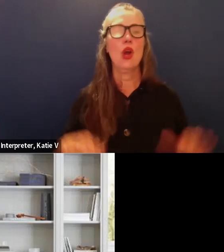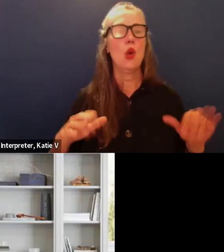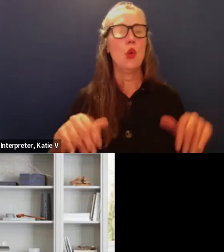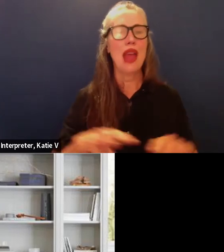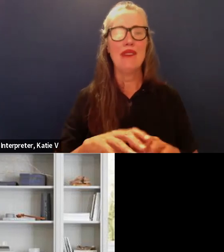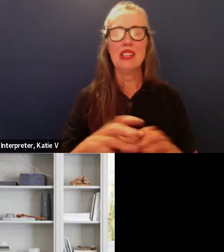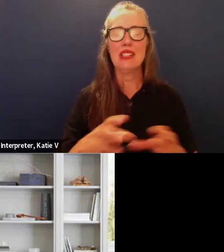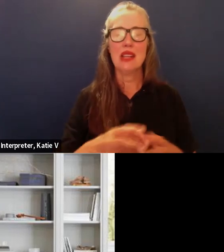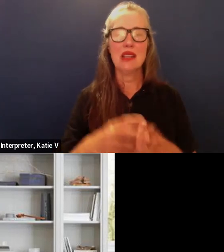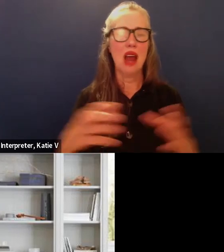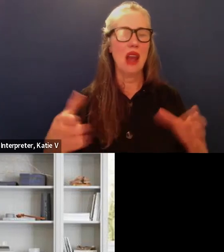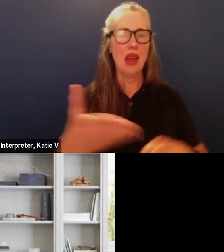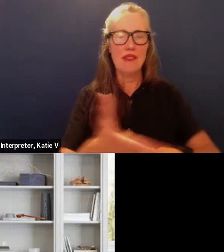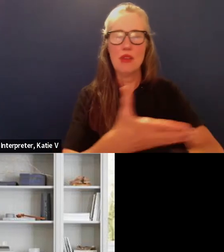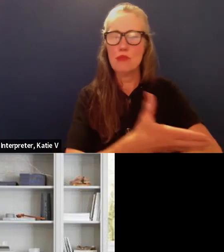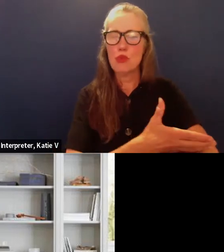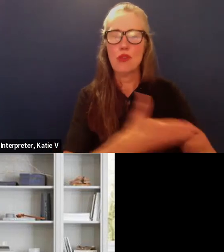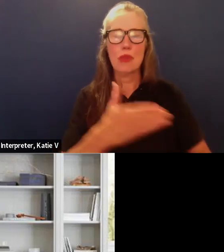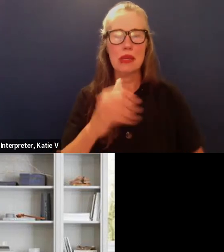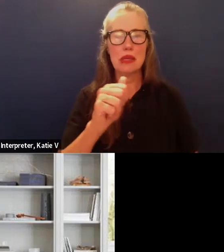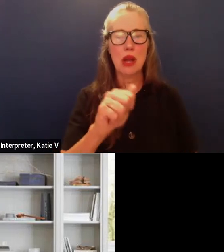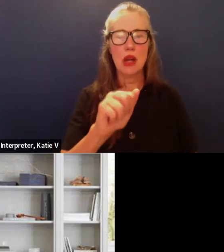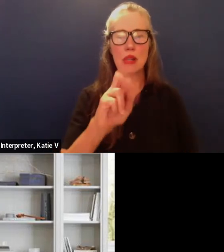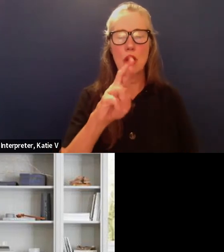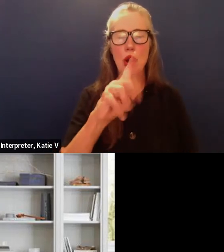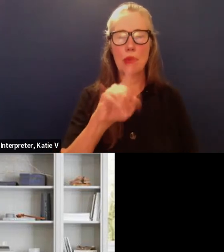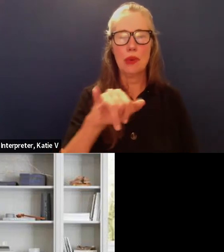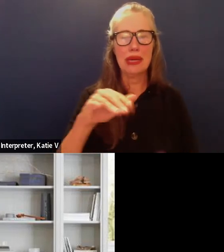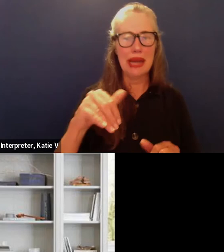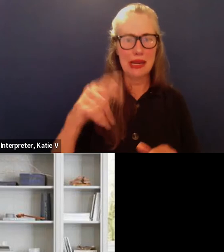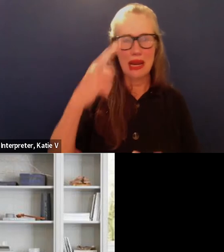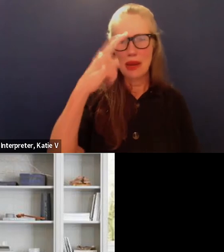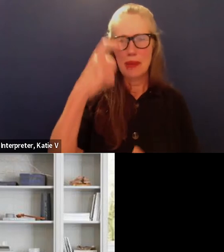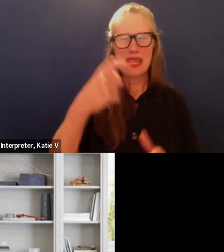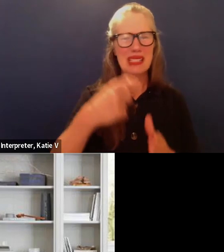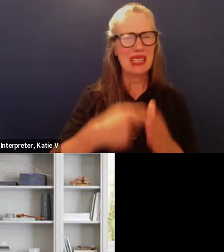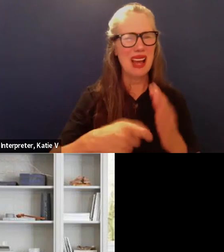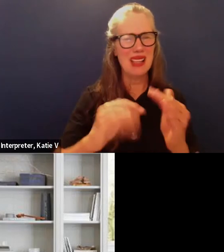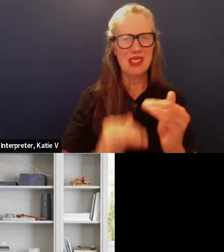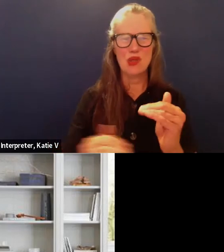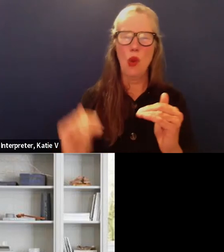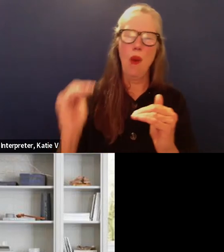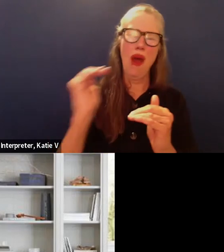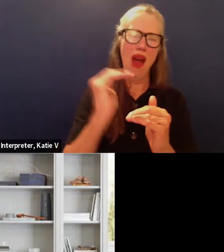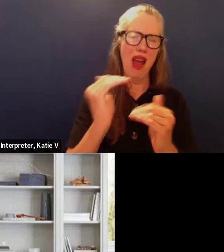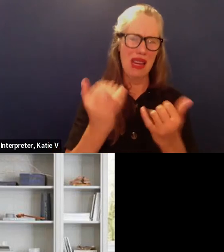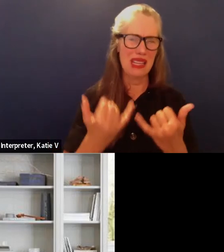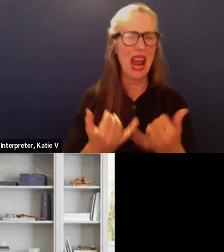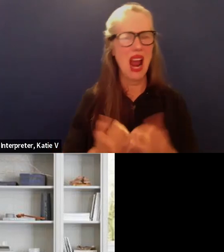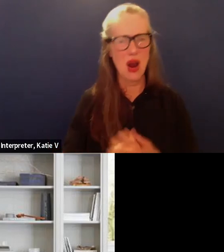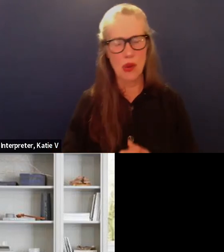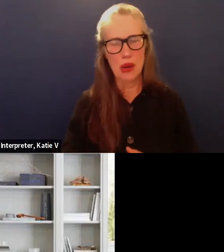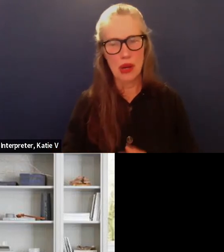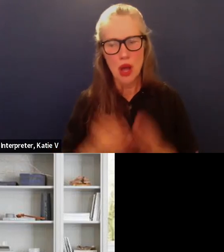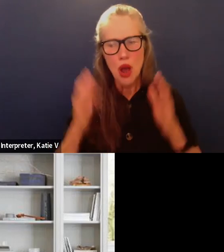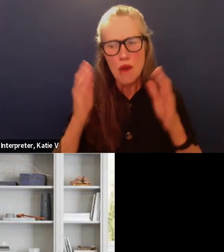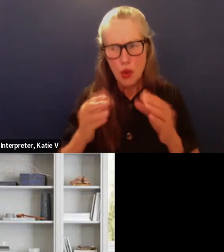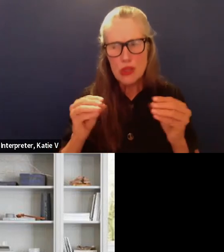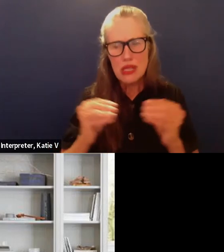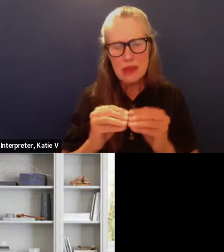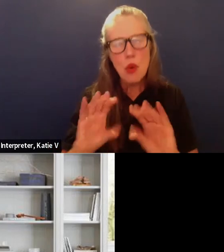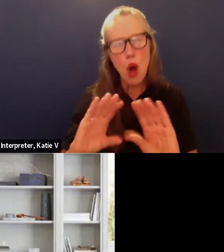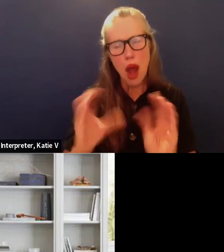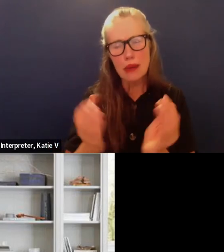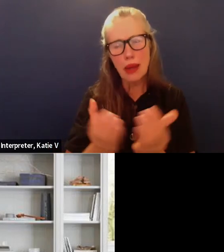improvements on the armory yet. Part of the reason is the costs are so high right now, and we're really more focusing on our